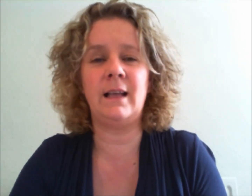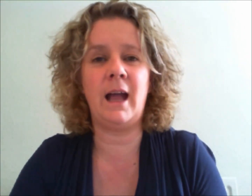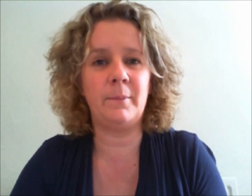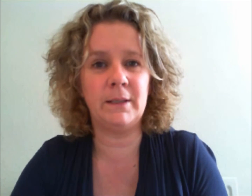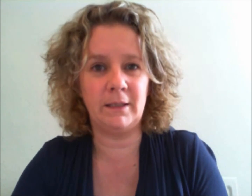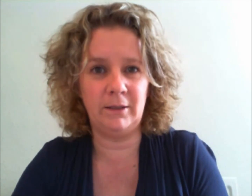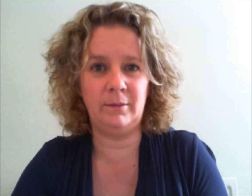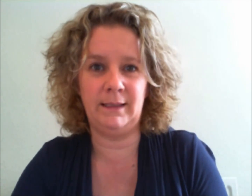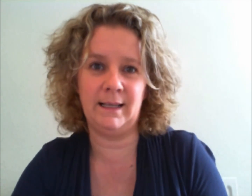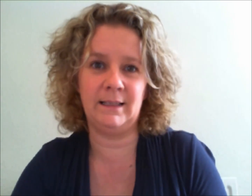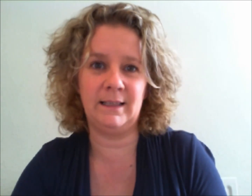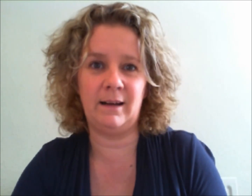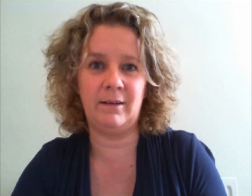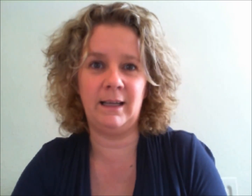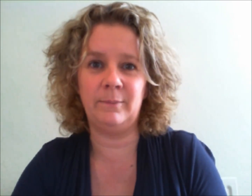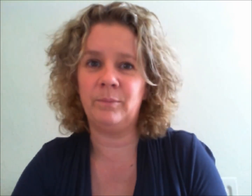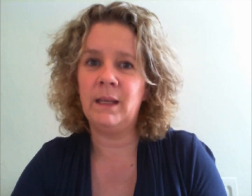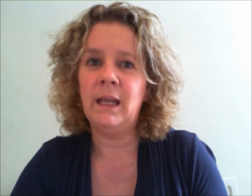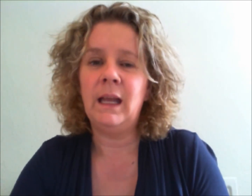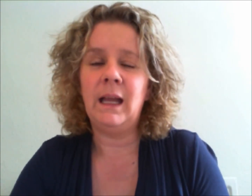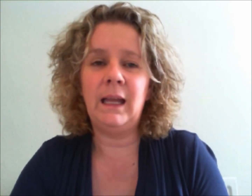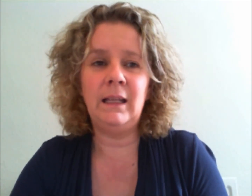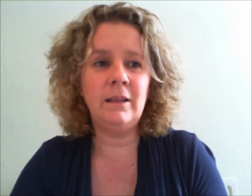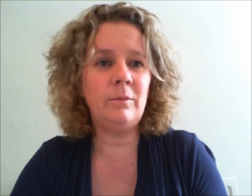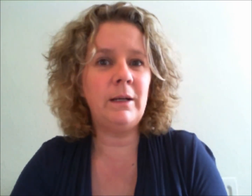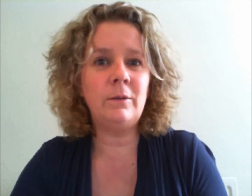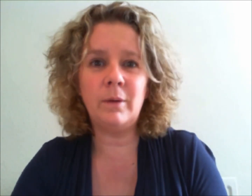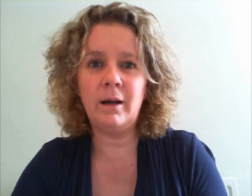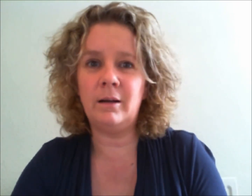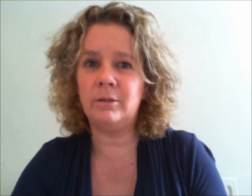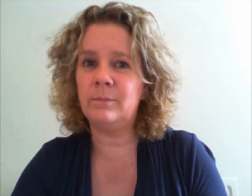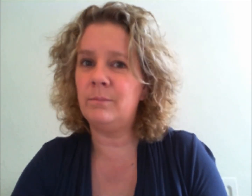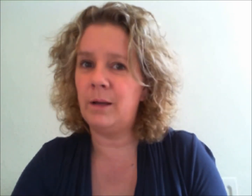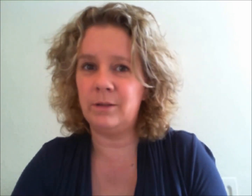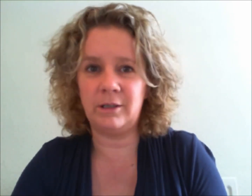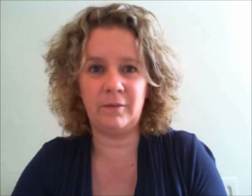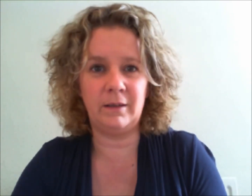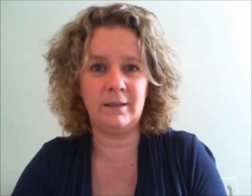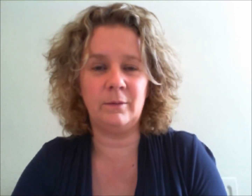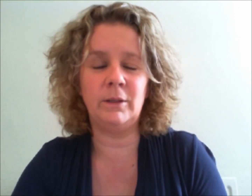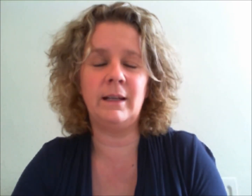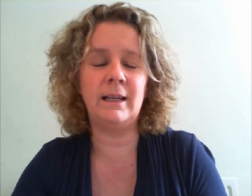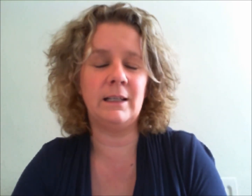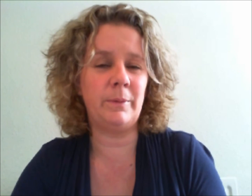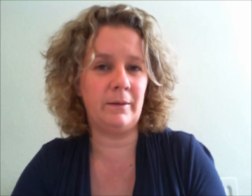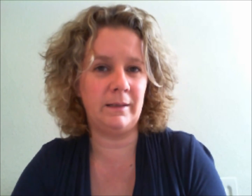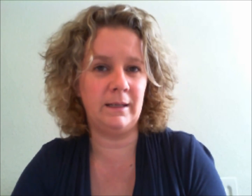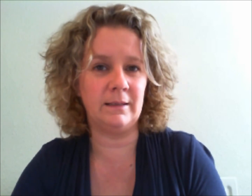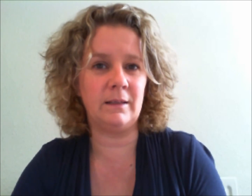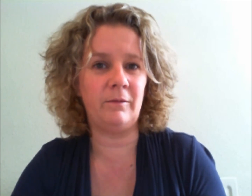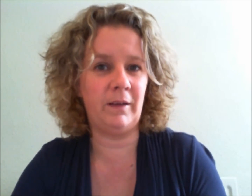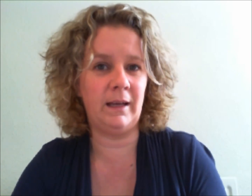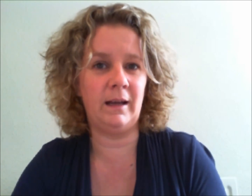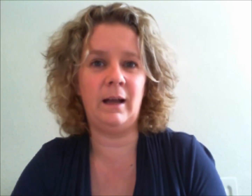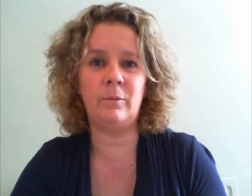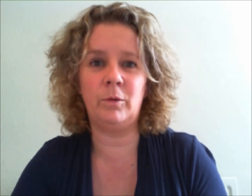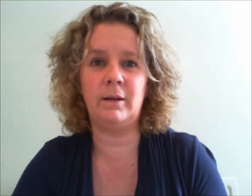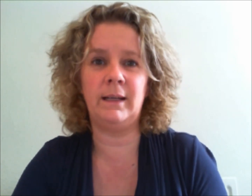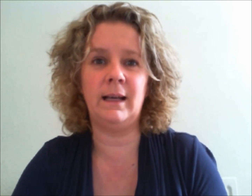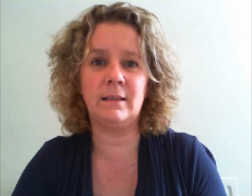absolutely necessary in the real world most of us will experience fear and worry at